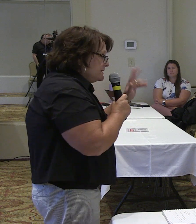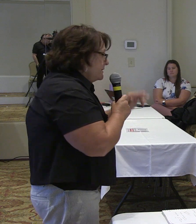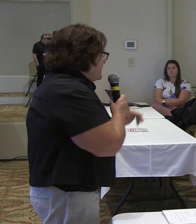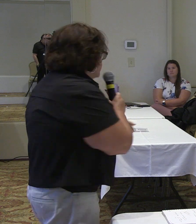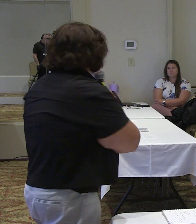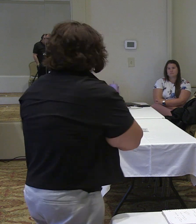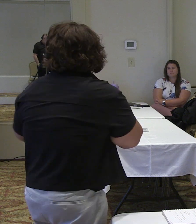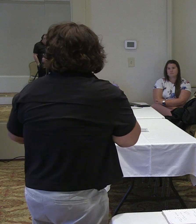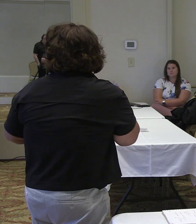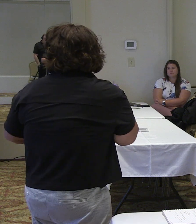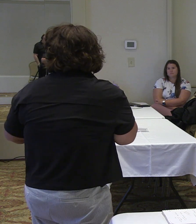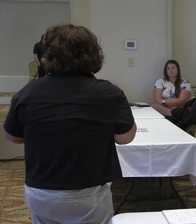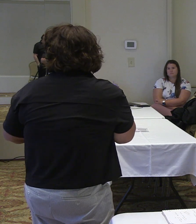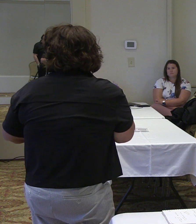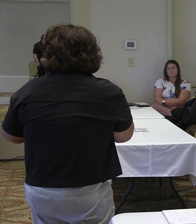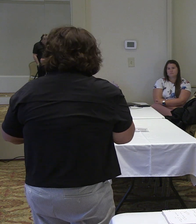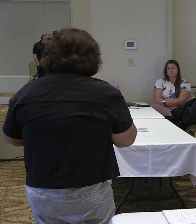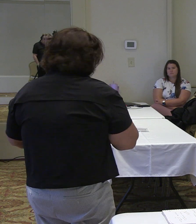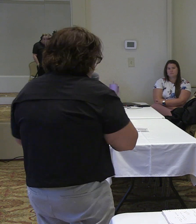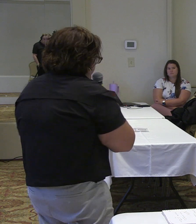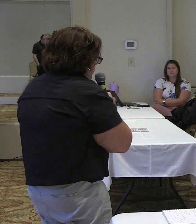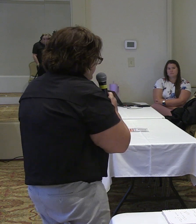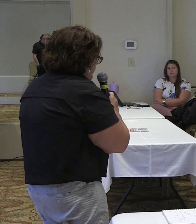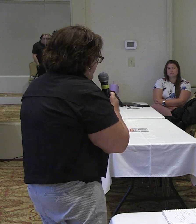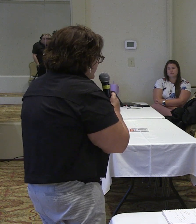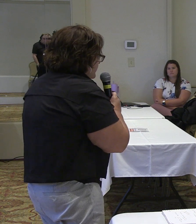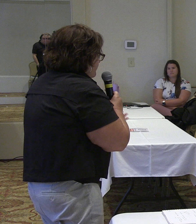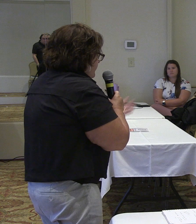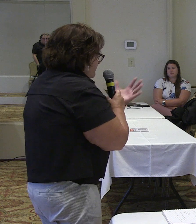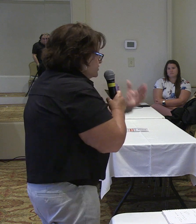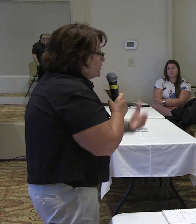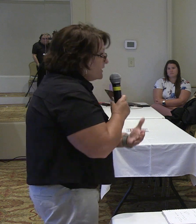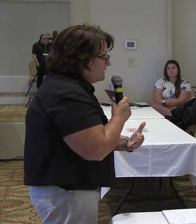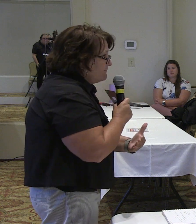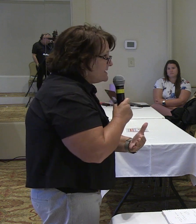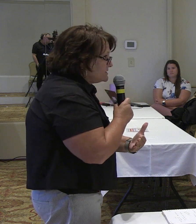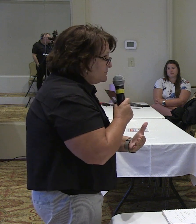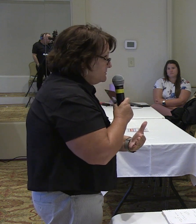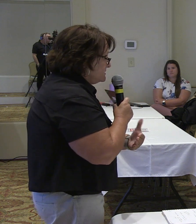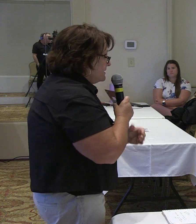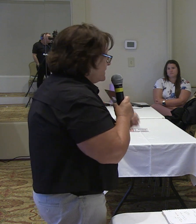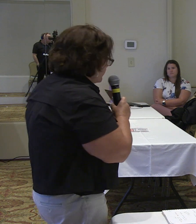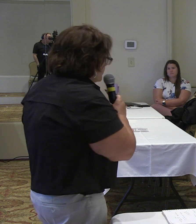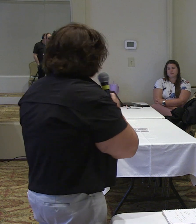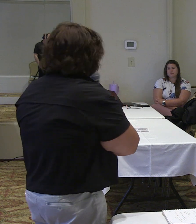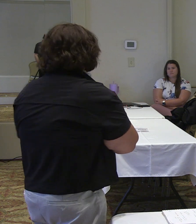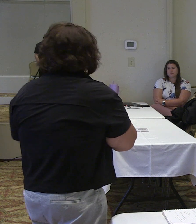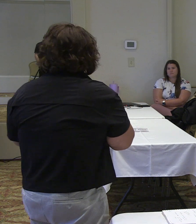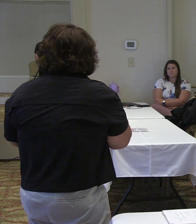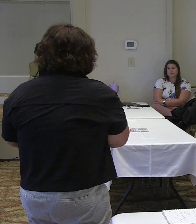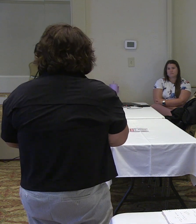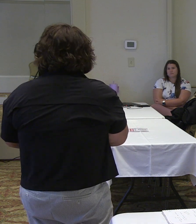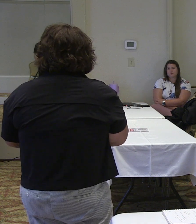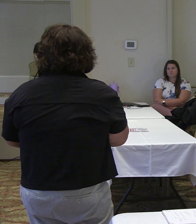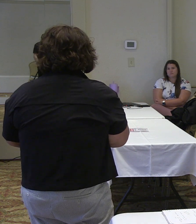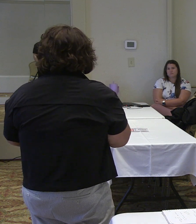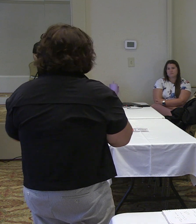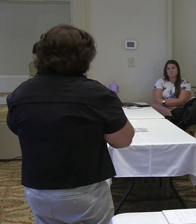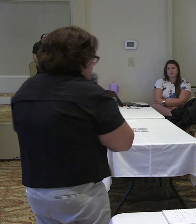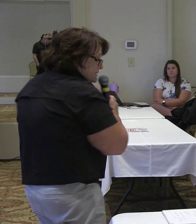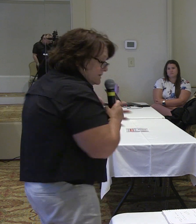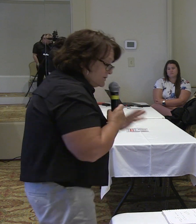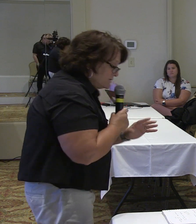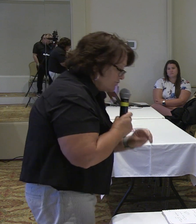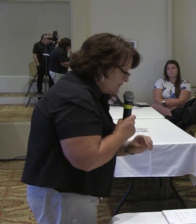basically passing the student and failing the teacher the way i look at it and where the majority of my students honey their goal is to get a 59 and a half